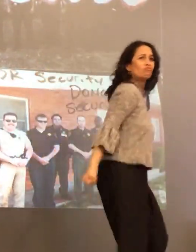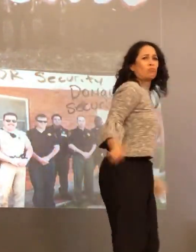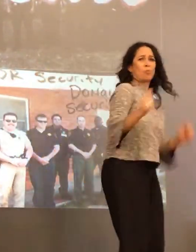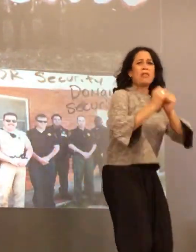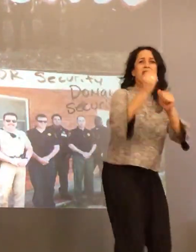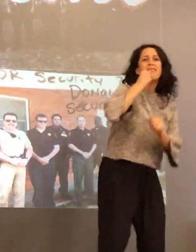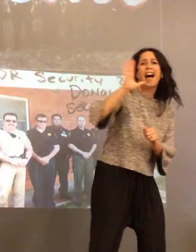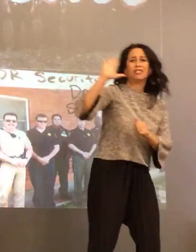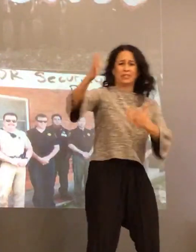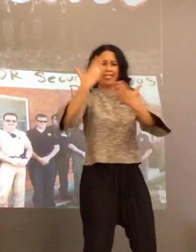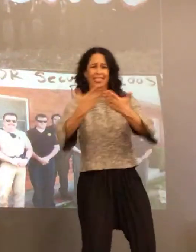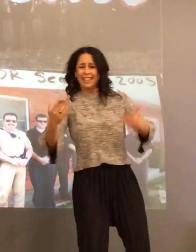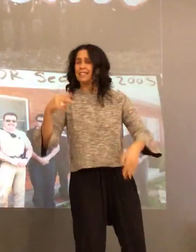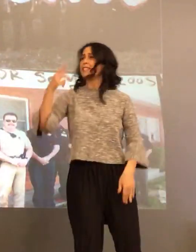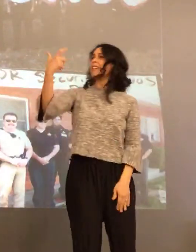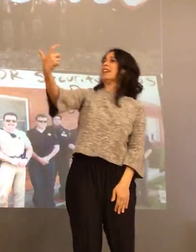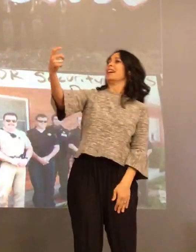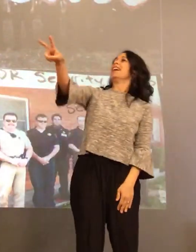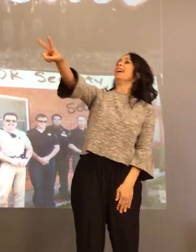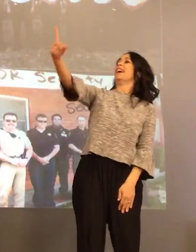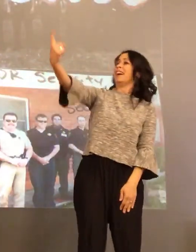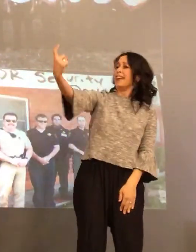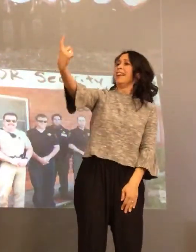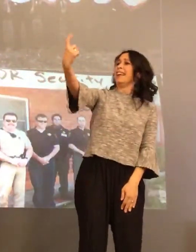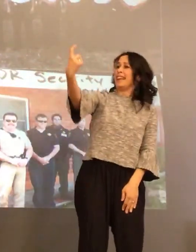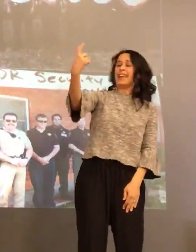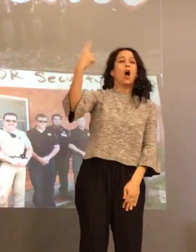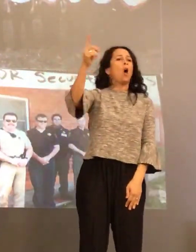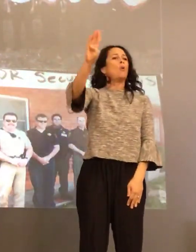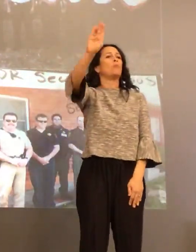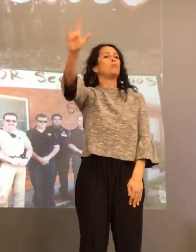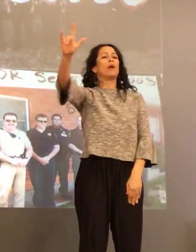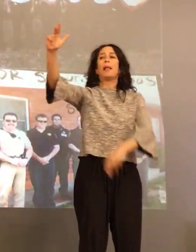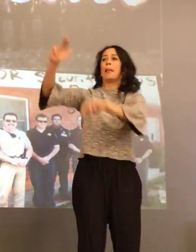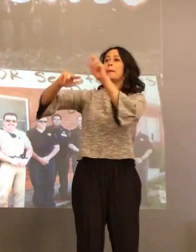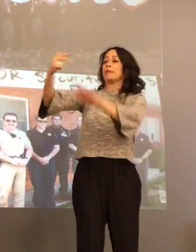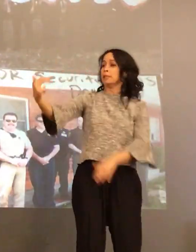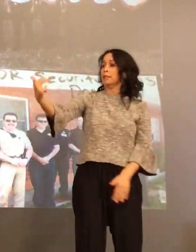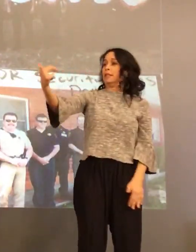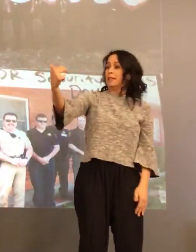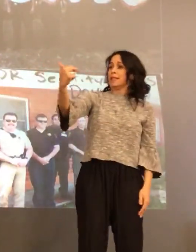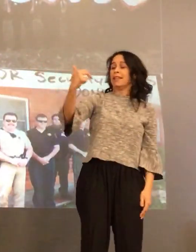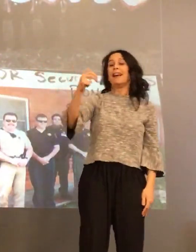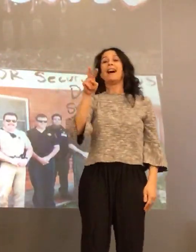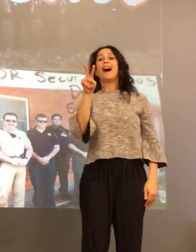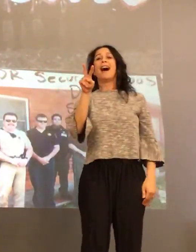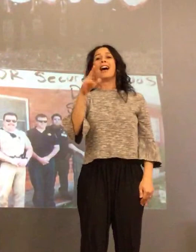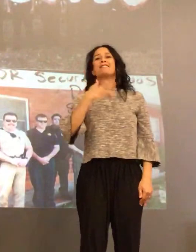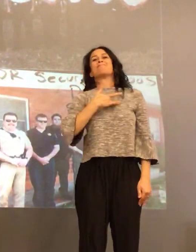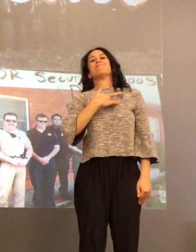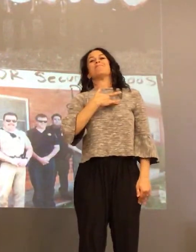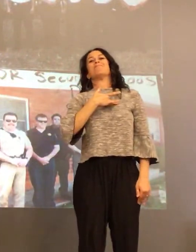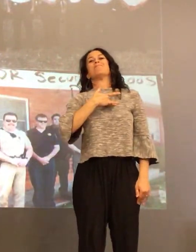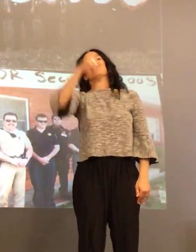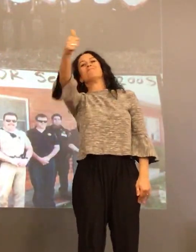goodies. And I'd see him from a distance coming up the A building stairs. And I immediately just smiled and I would just race to the front